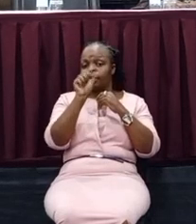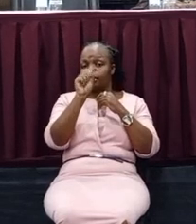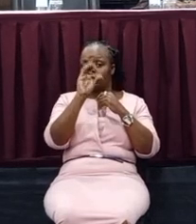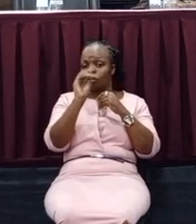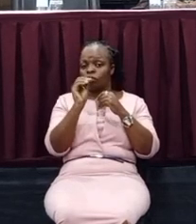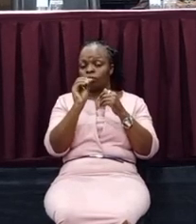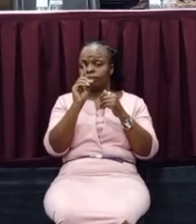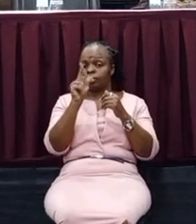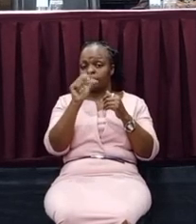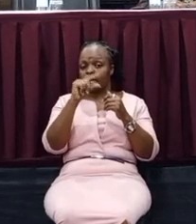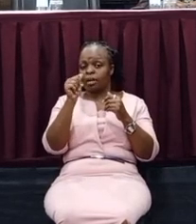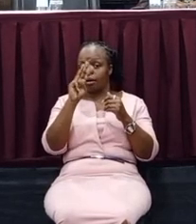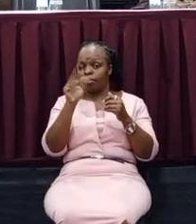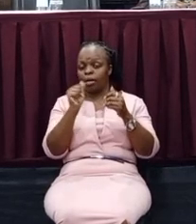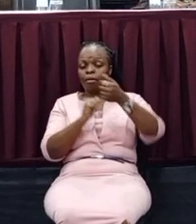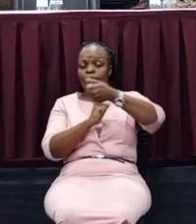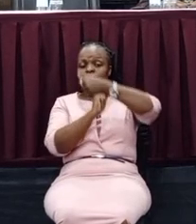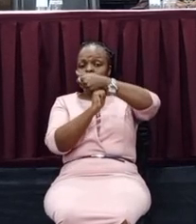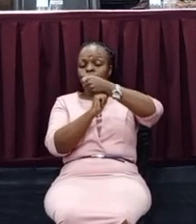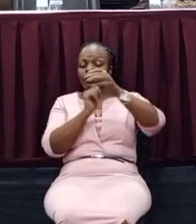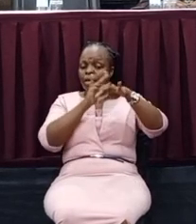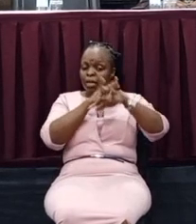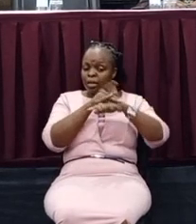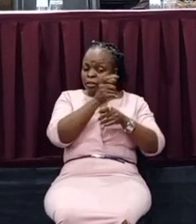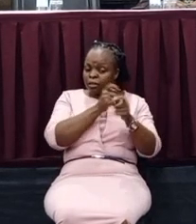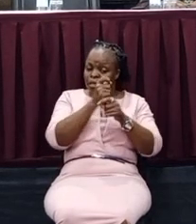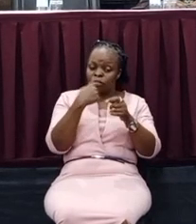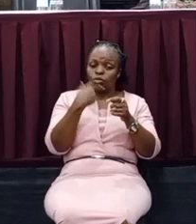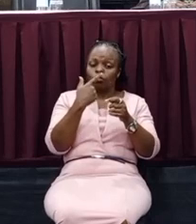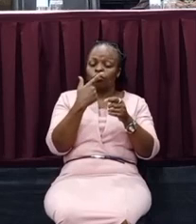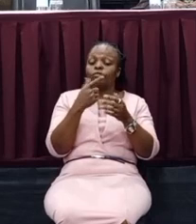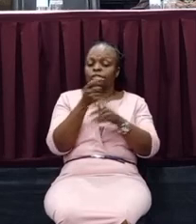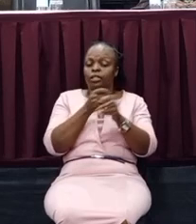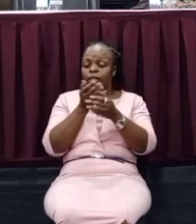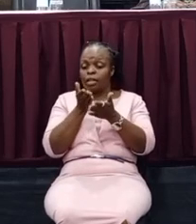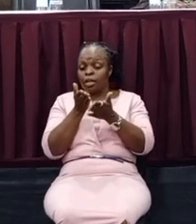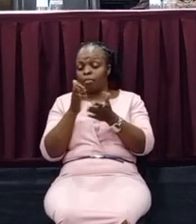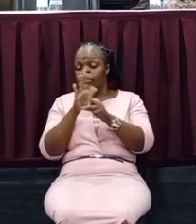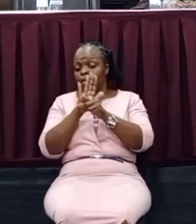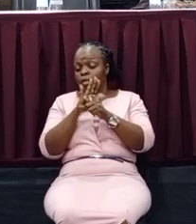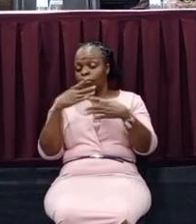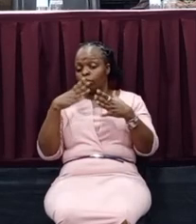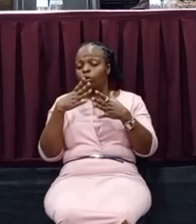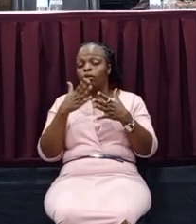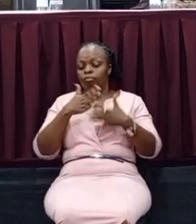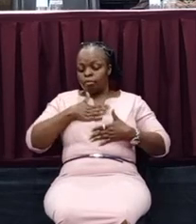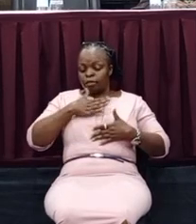traders who used to trade through there. Mombasa is a preferred choice for traders internationally. A lot of trade passes